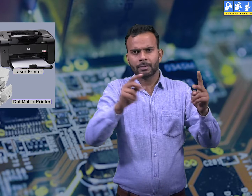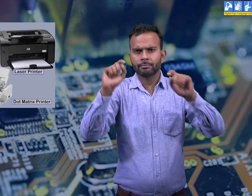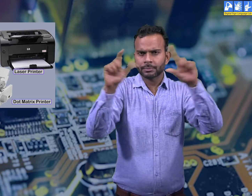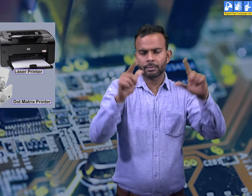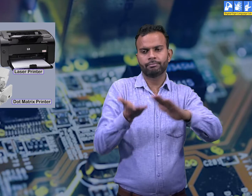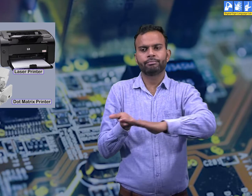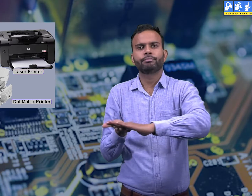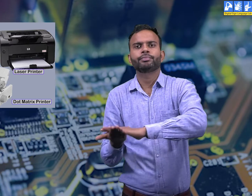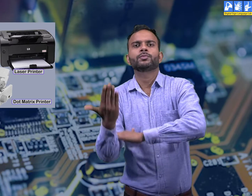usage.